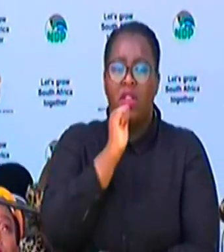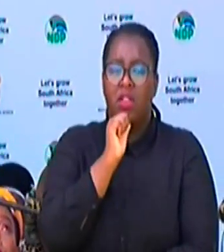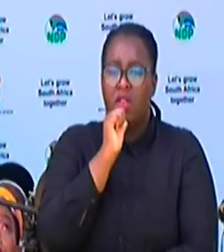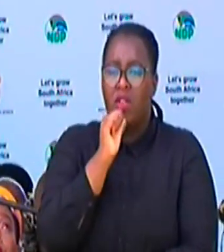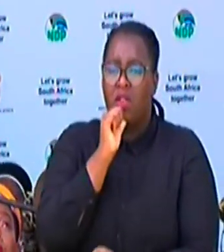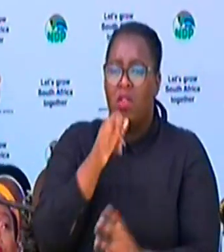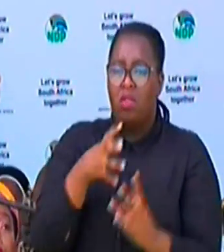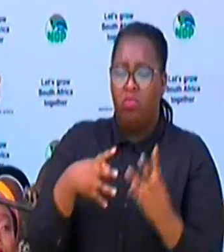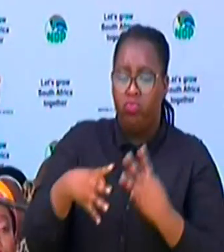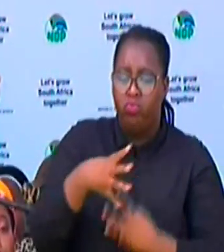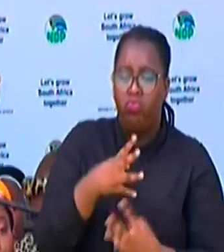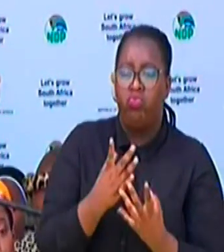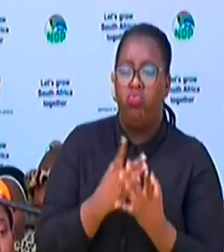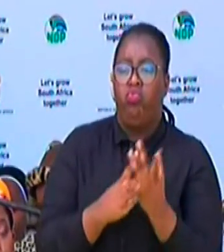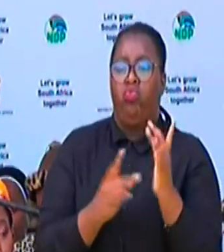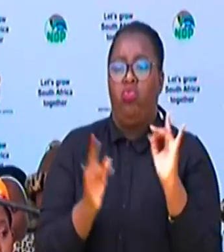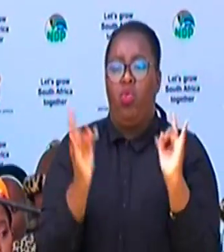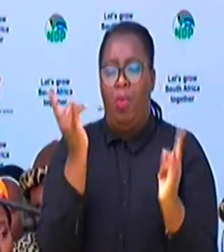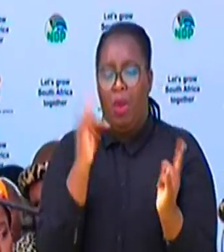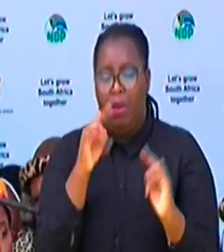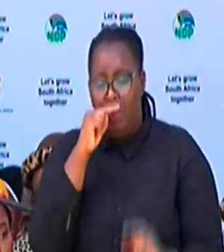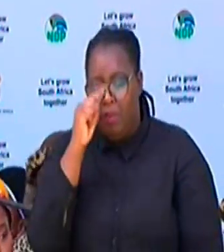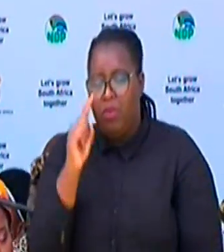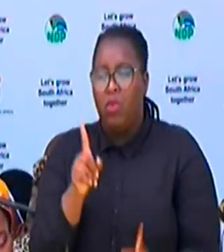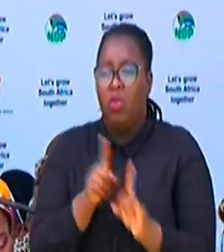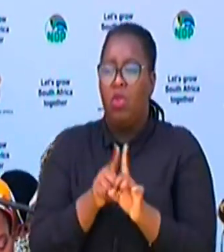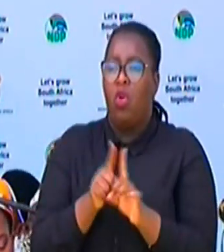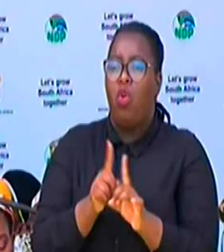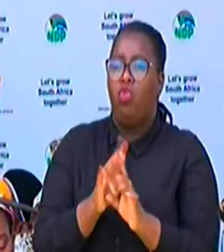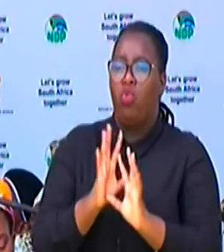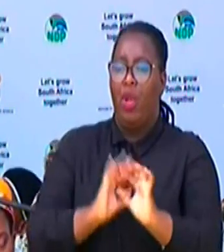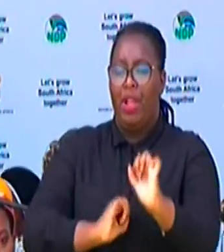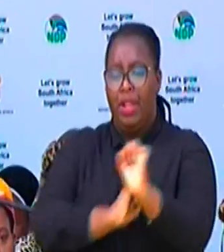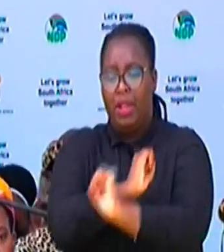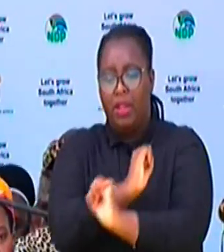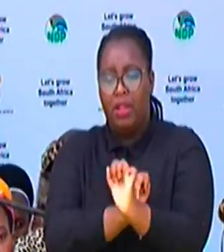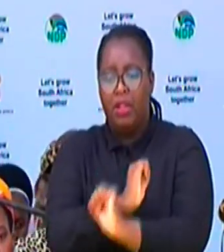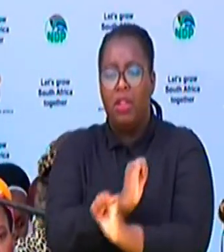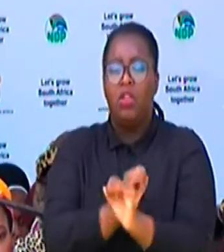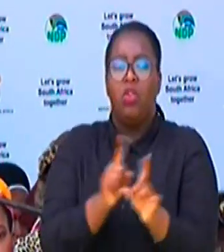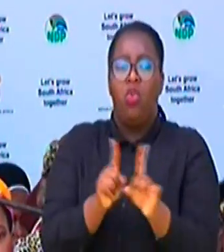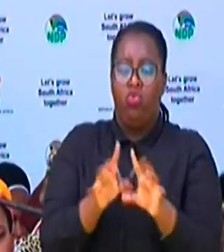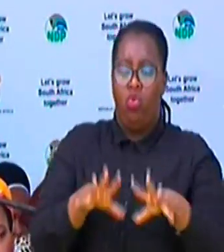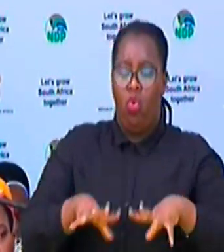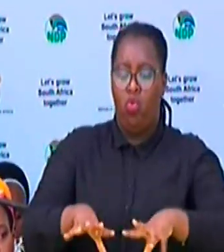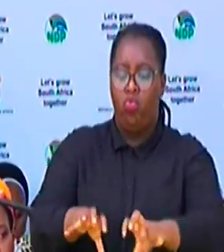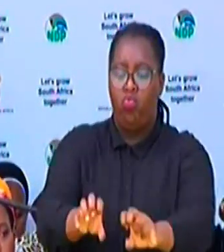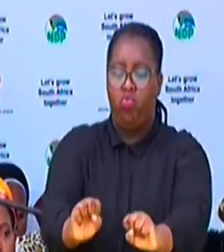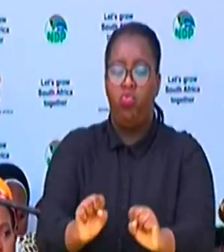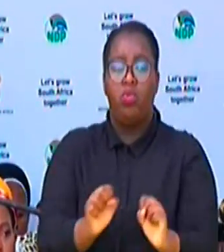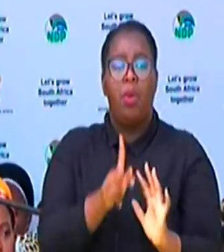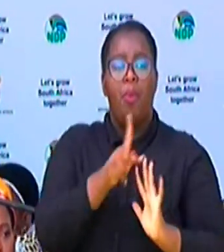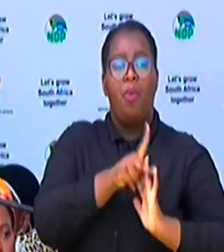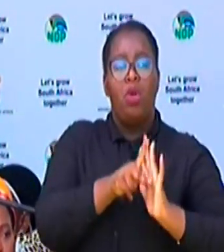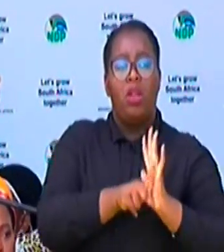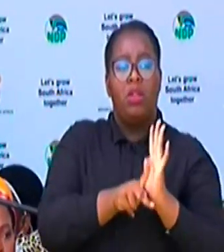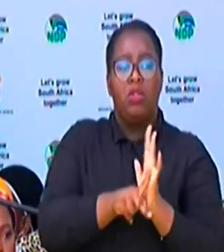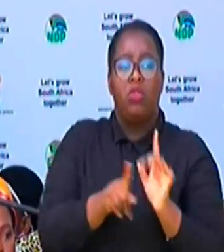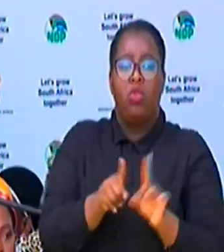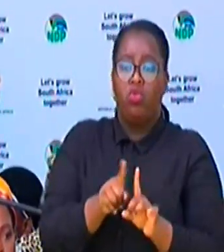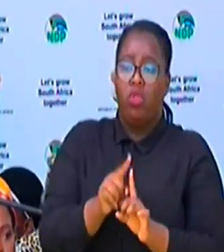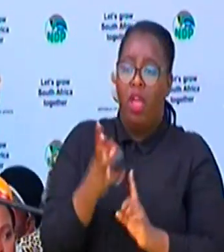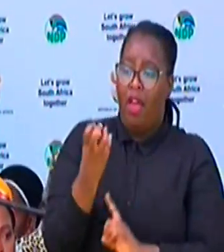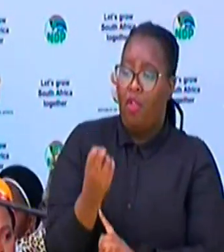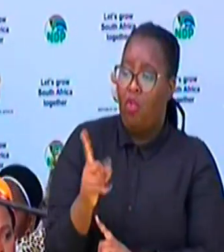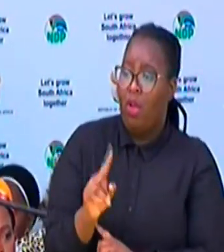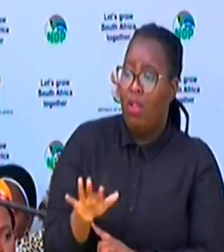urbanization, and industrialization, and colonial policies. There is demographically the